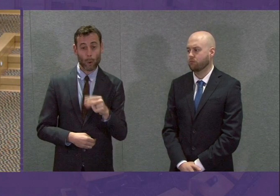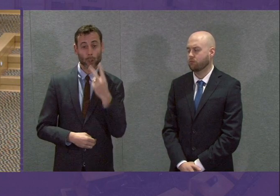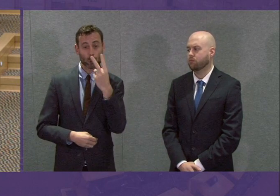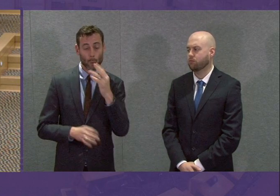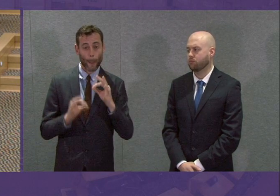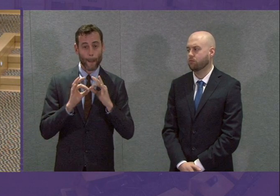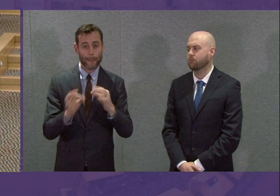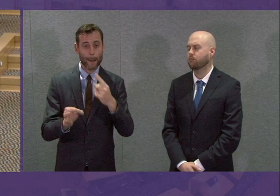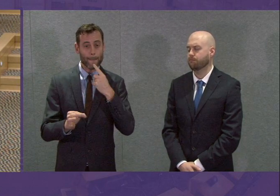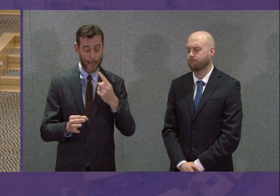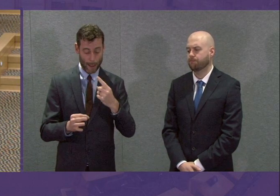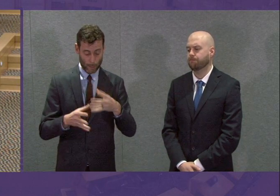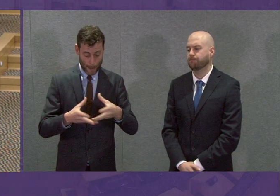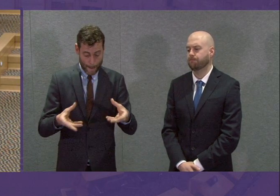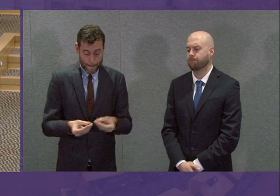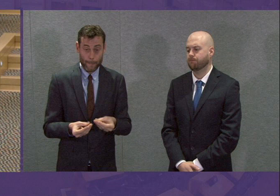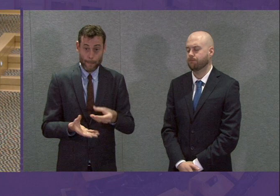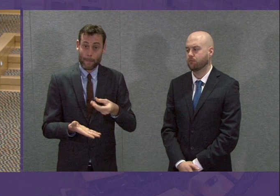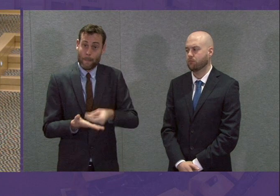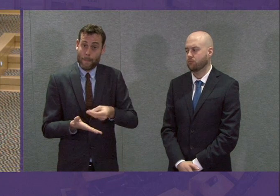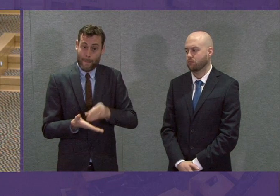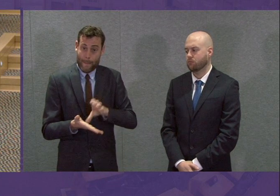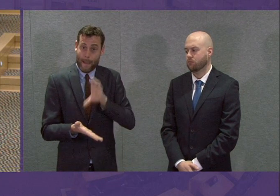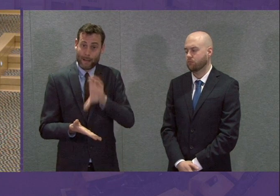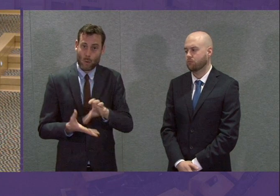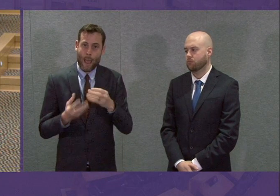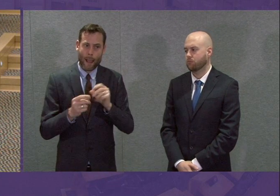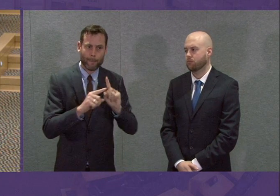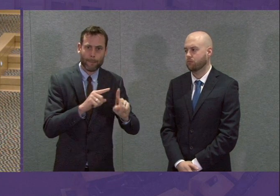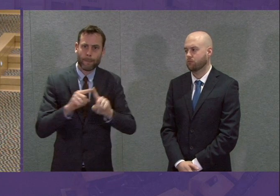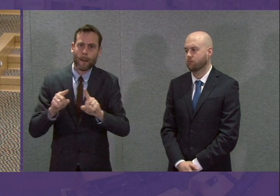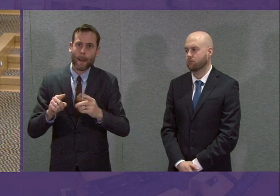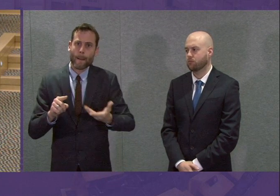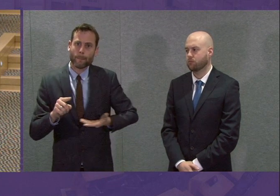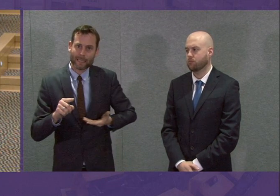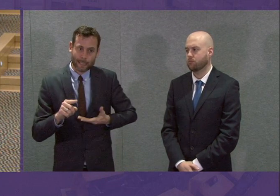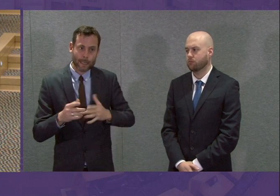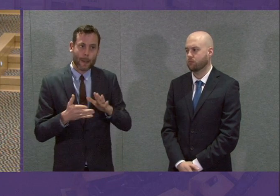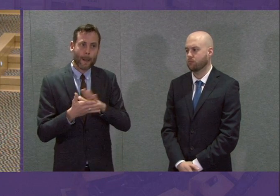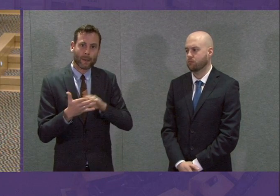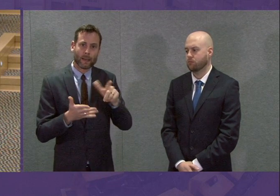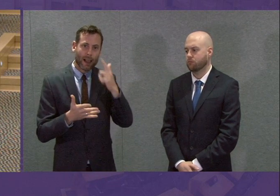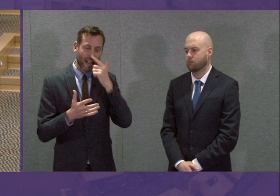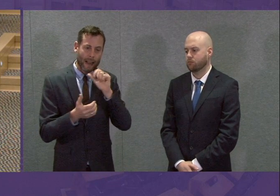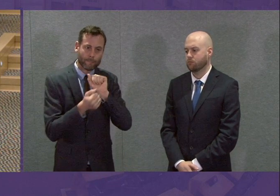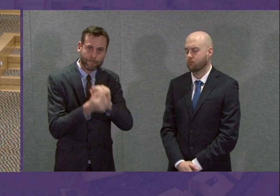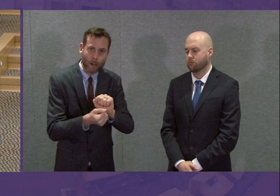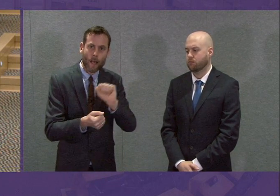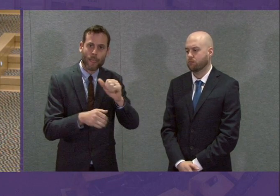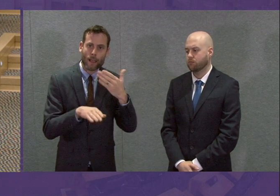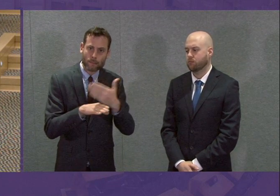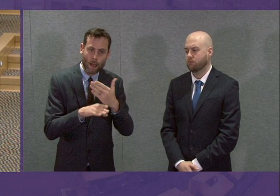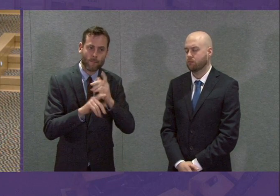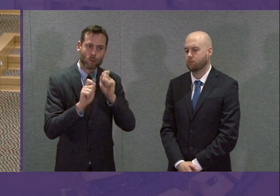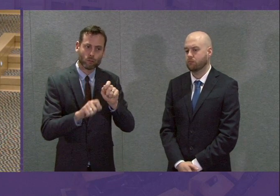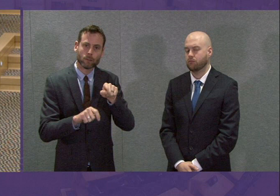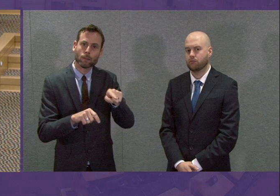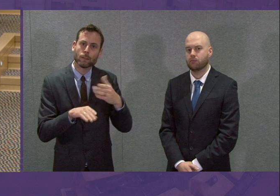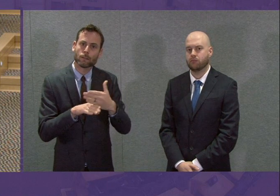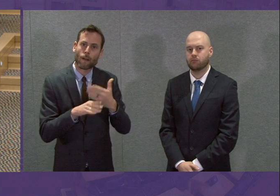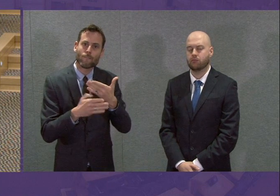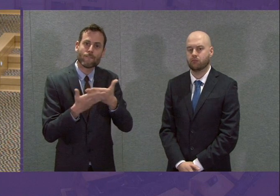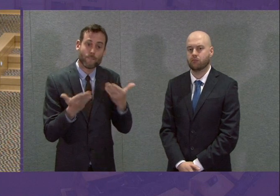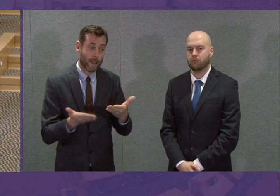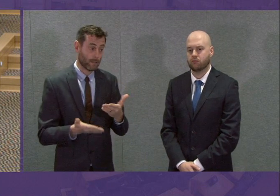support to help sustain businesses and, crucially, help them pay their staff and treat their staff fairly. As Jackson